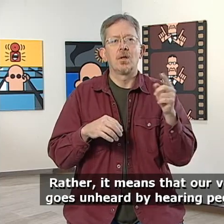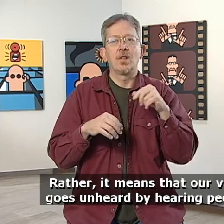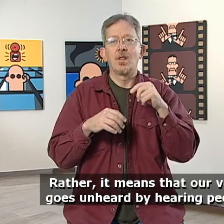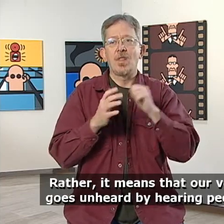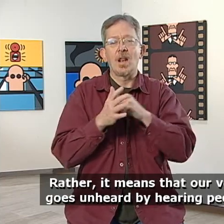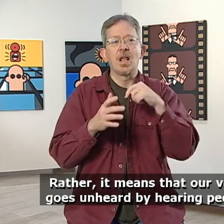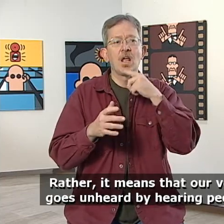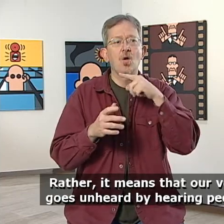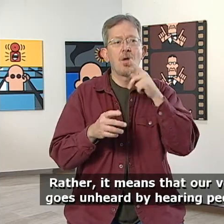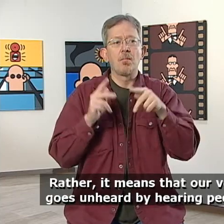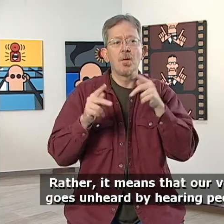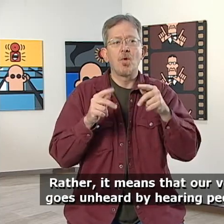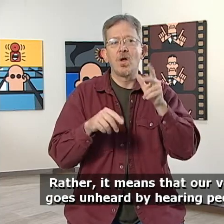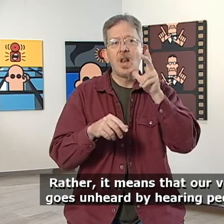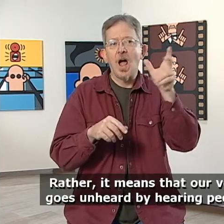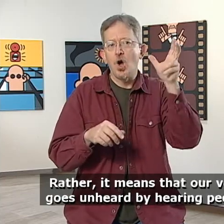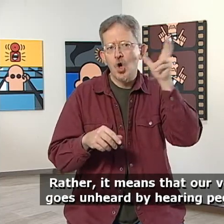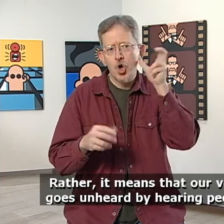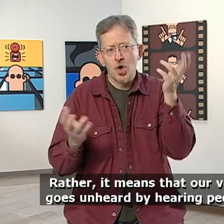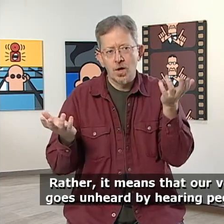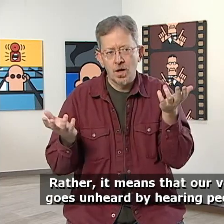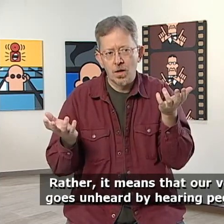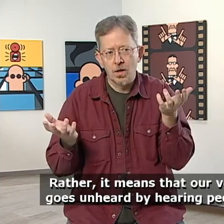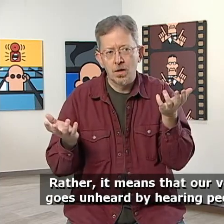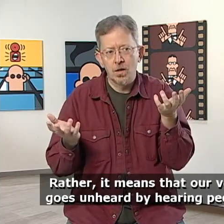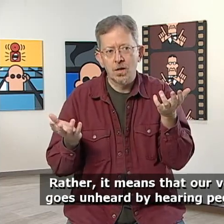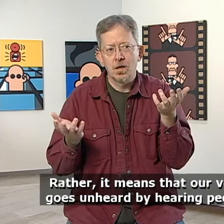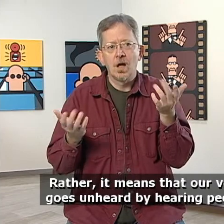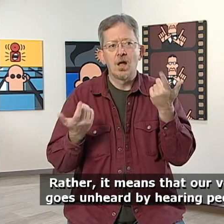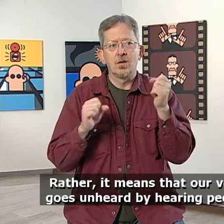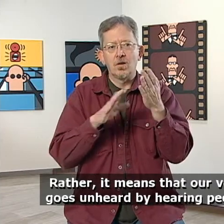Rather, it means that our voice goes unheard by hearing people.